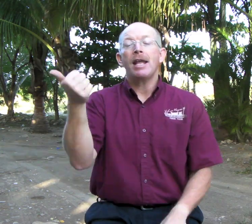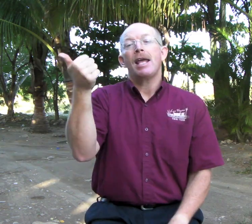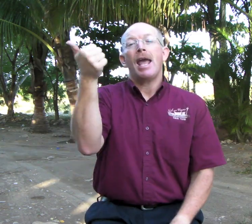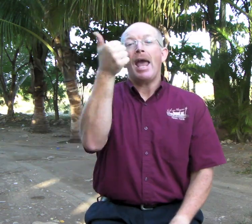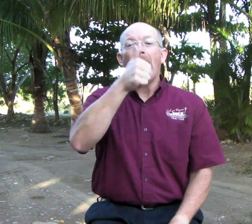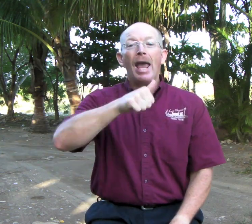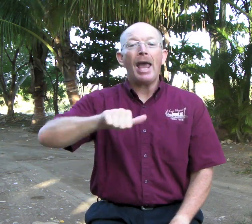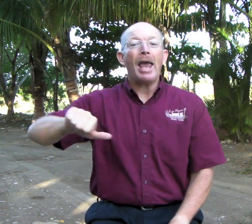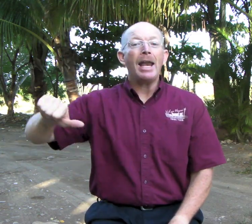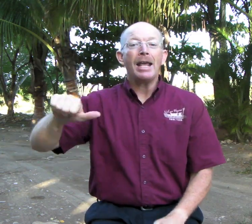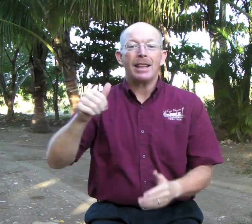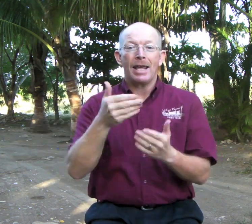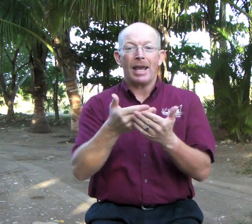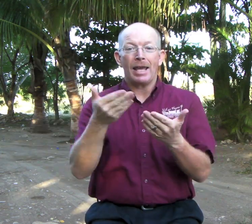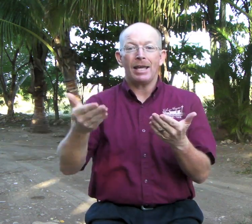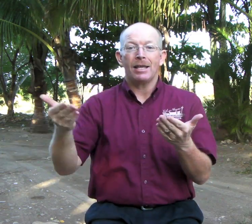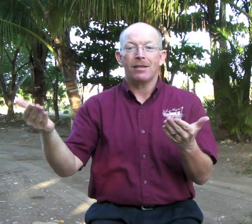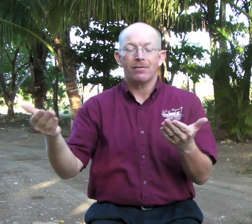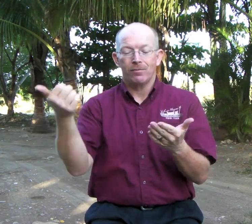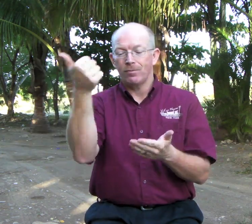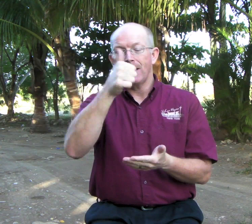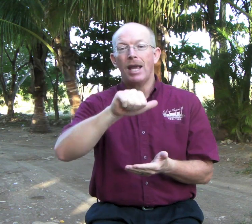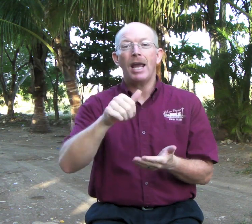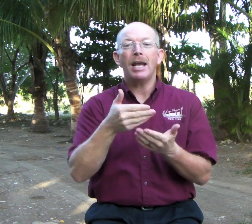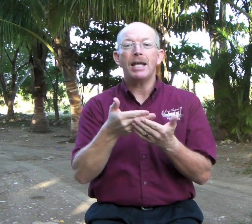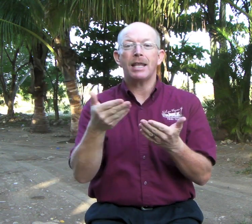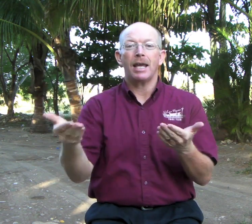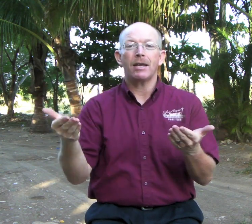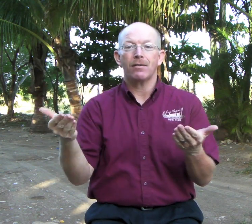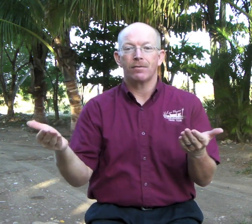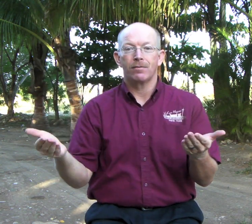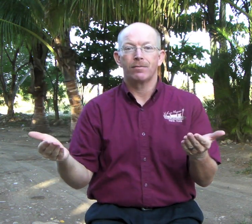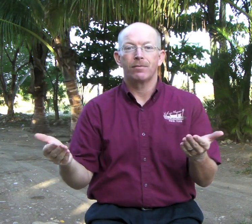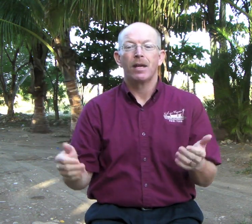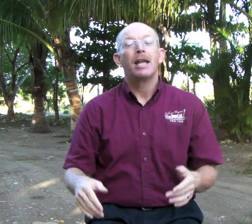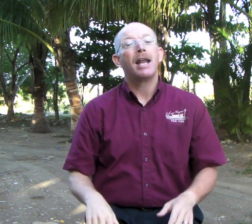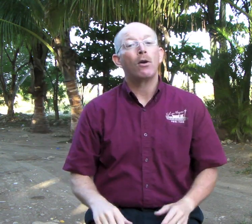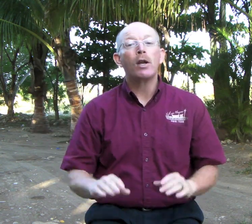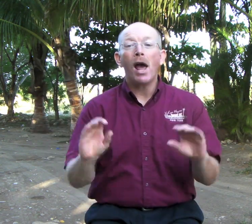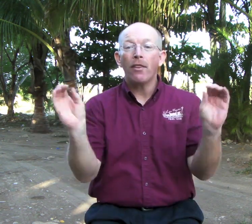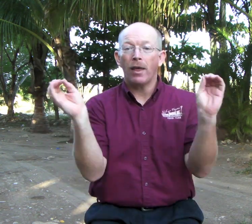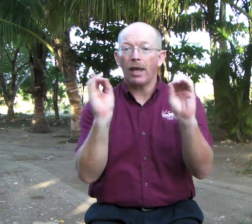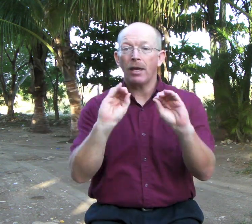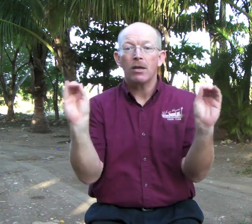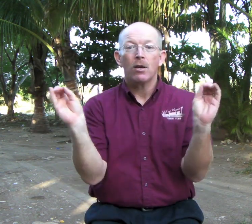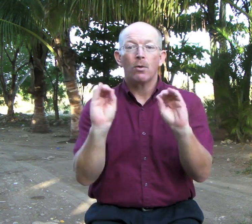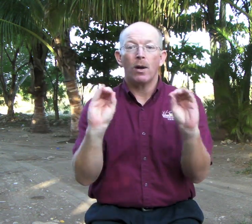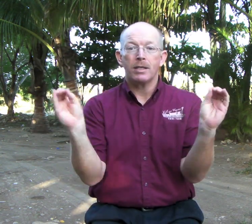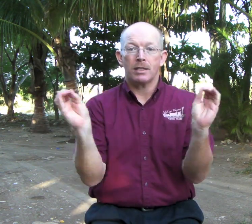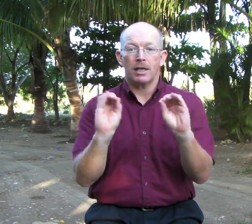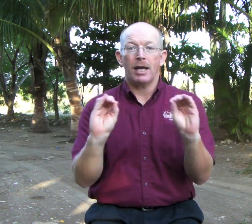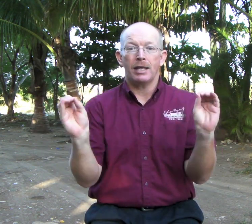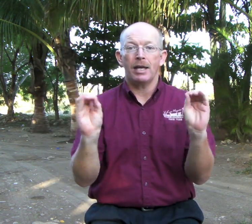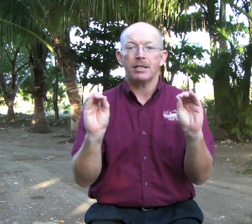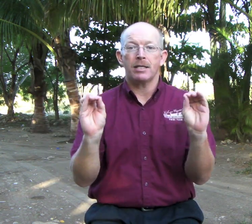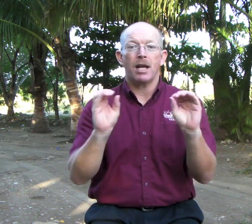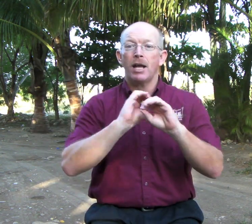anything, anything. Now nothing was like this. It's not